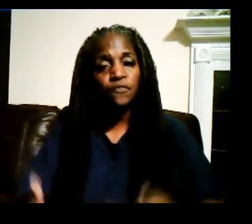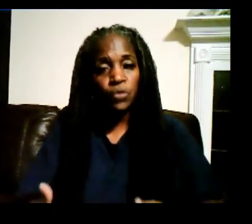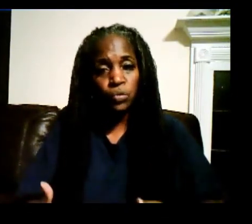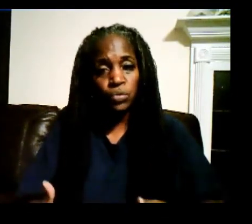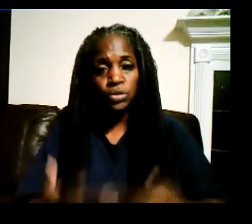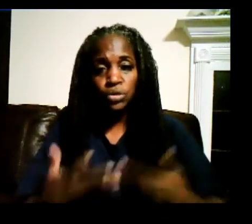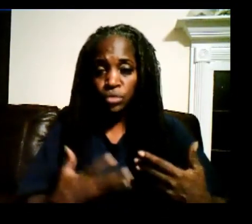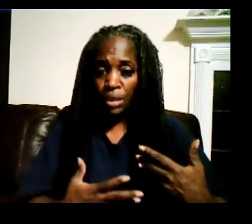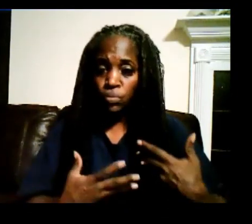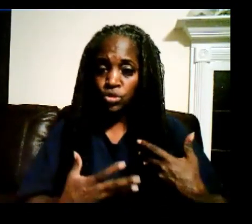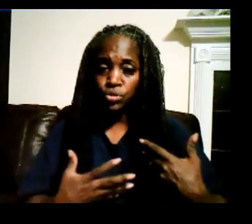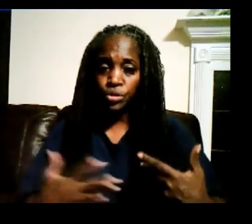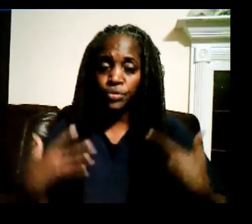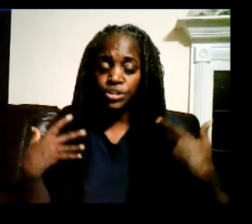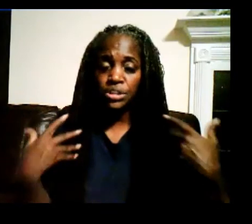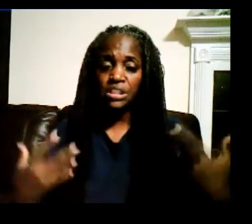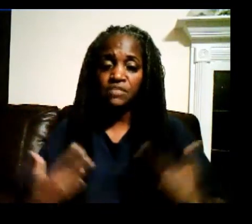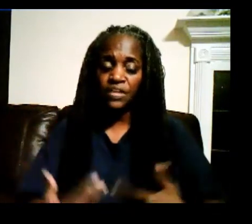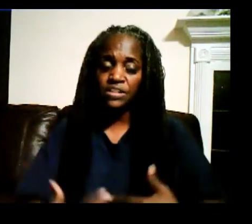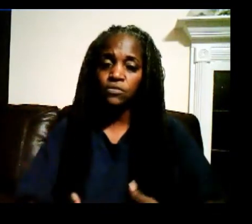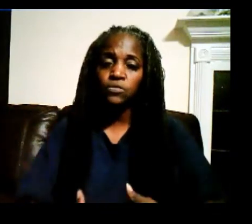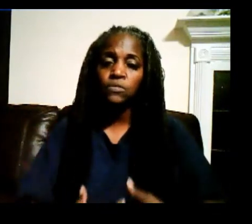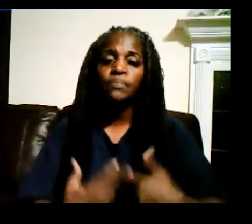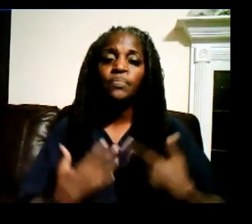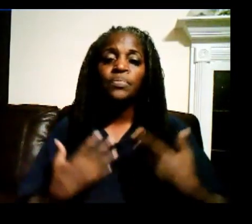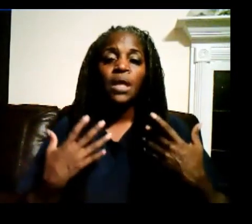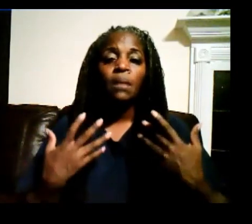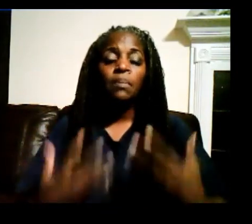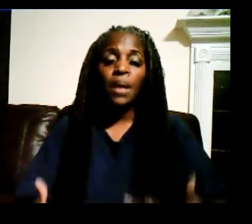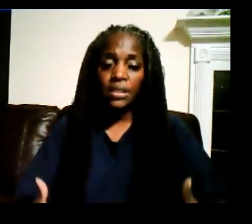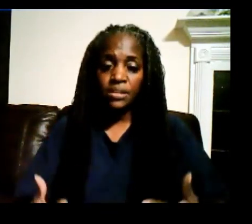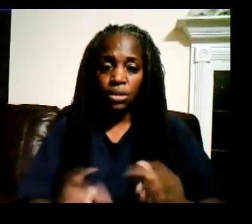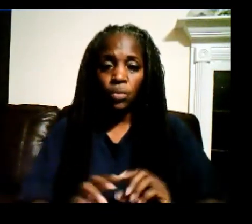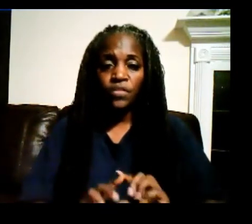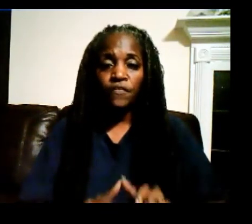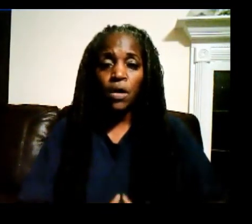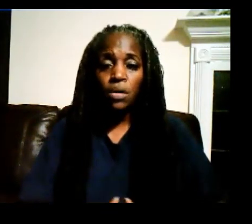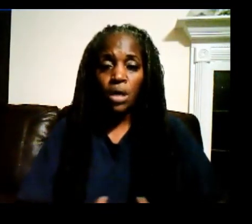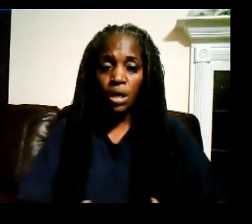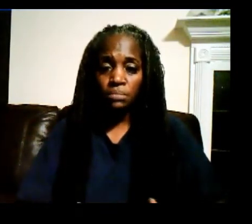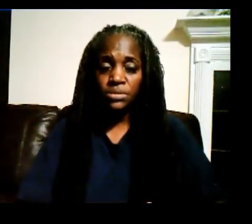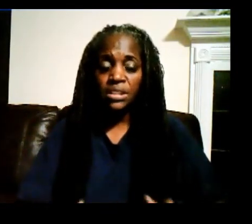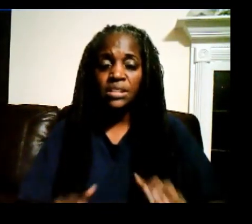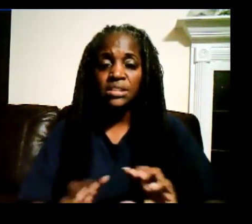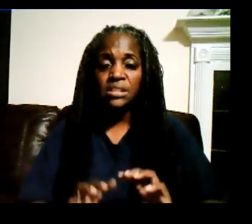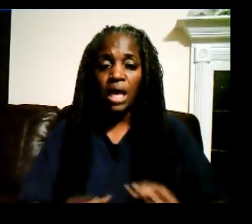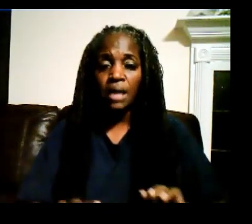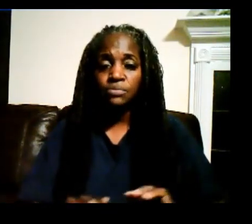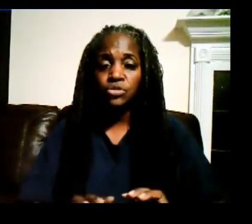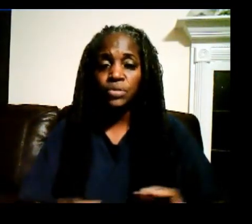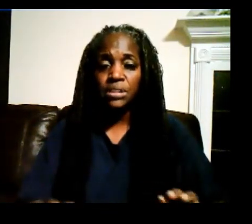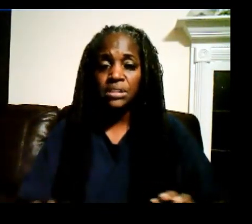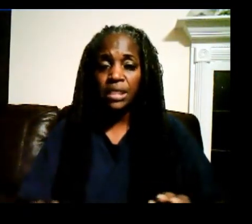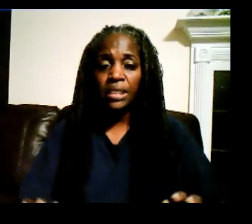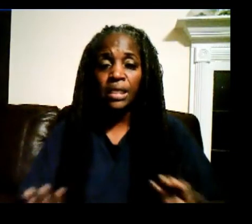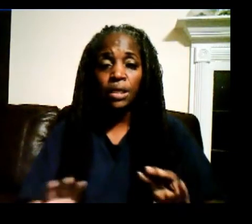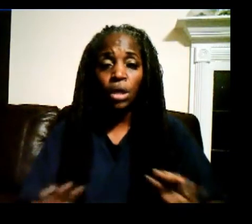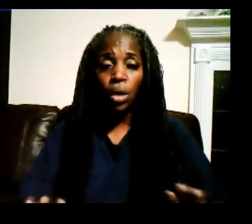food that which will nourish these vessels. But when the fall comes, it is time to release and go.